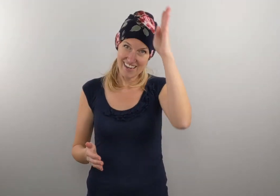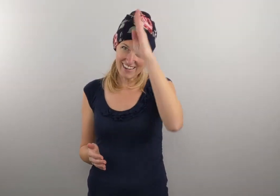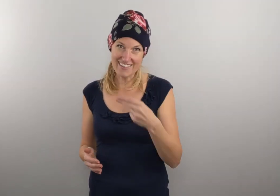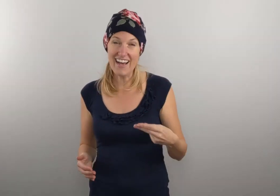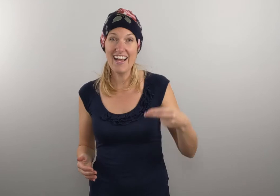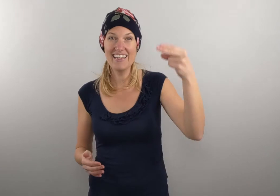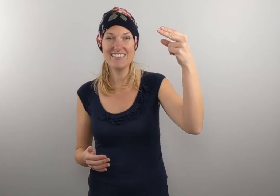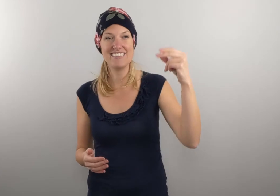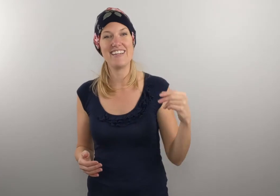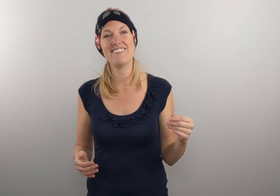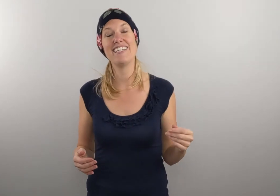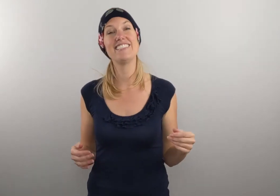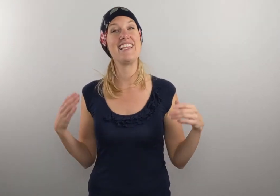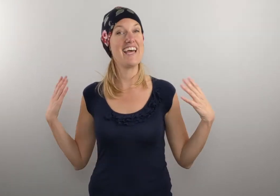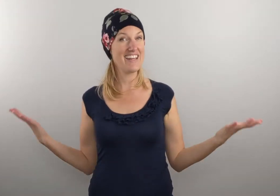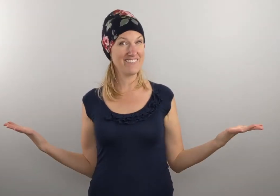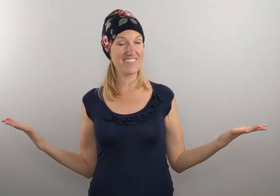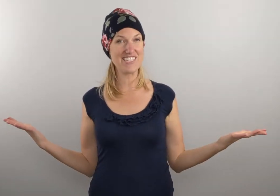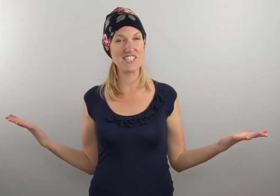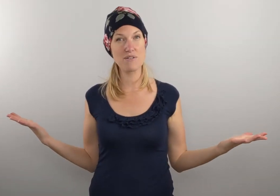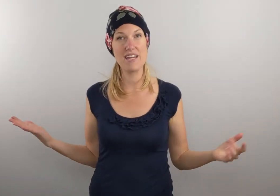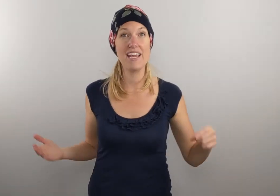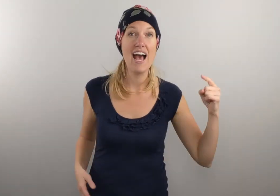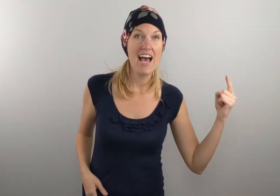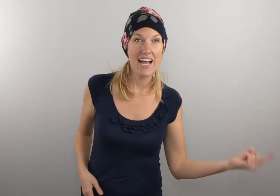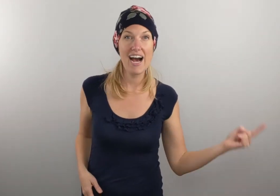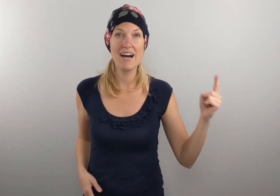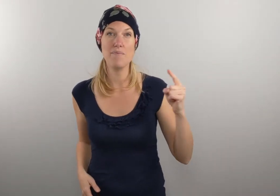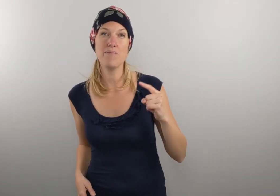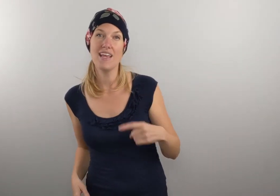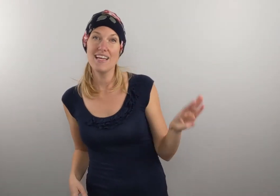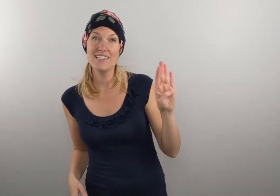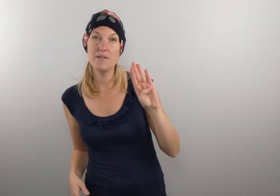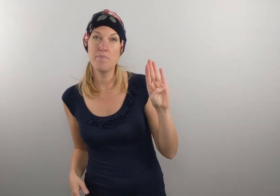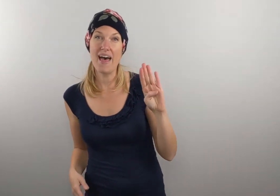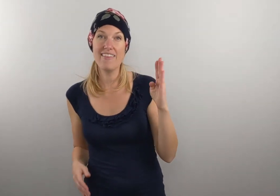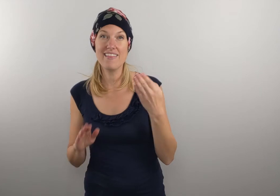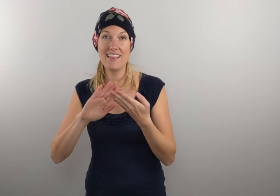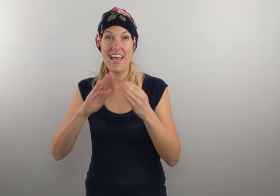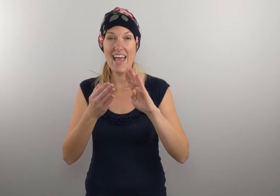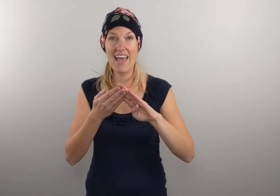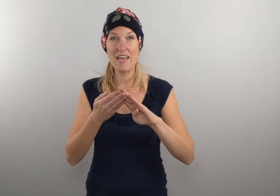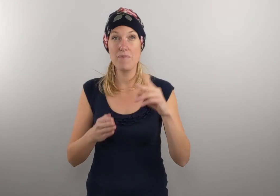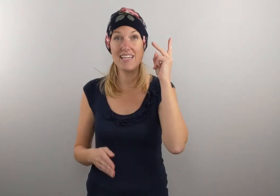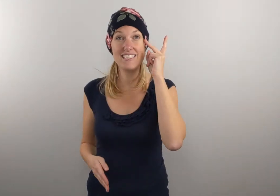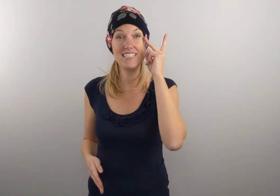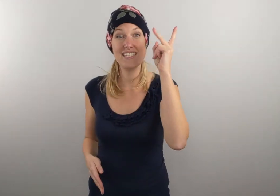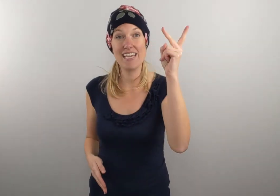God in the highest, do that twice. And then verse three, come to Bethlehem and see